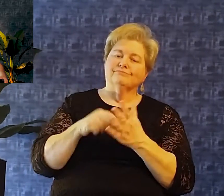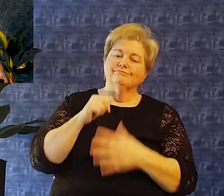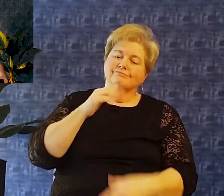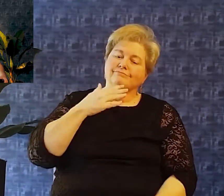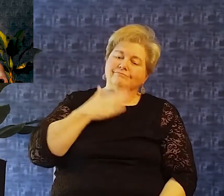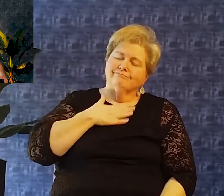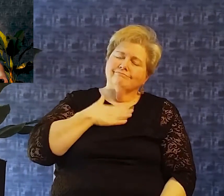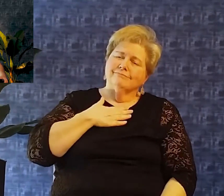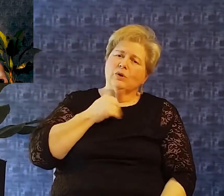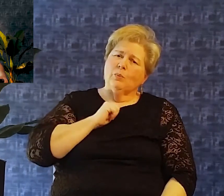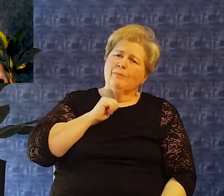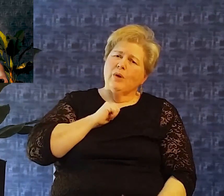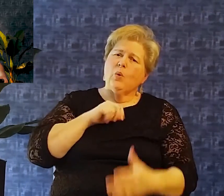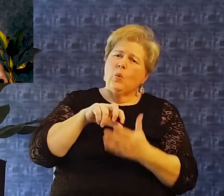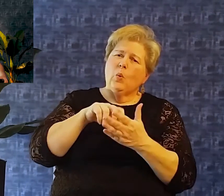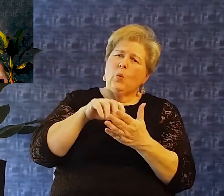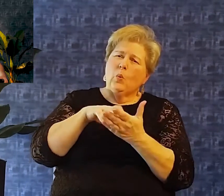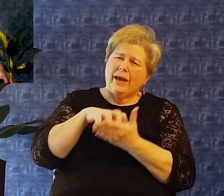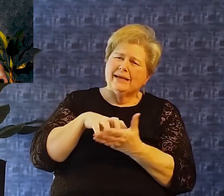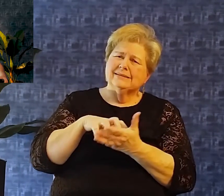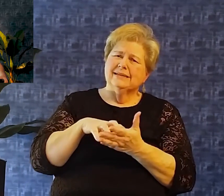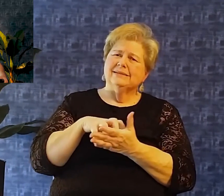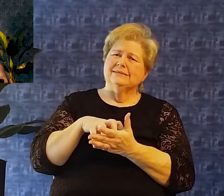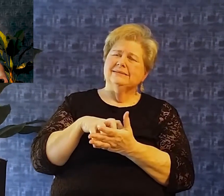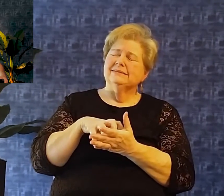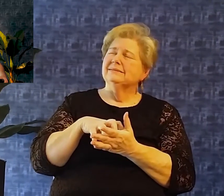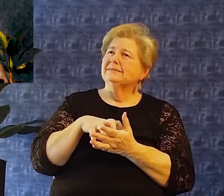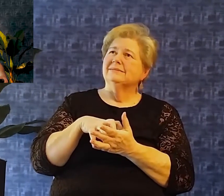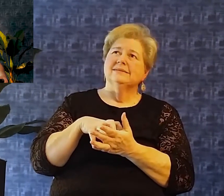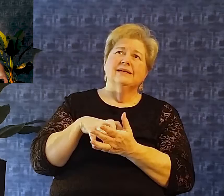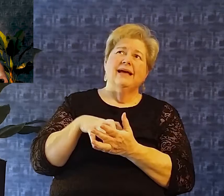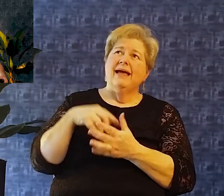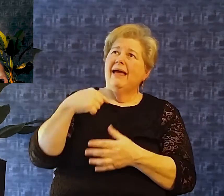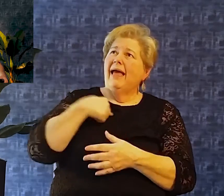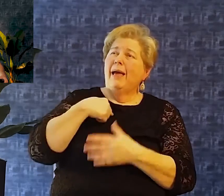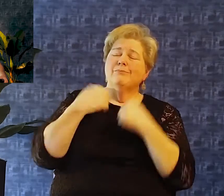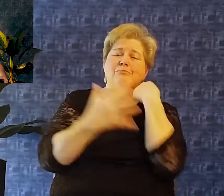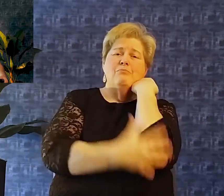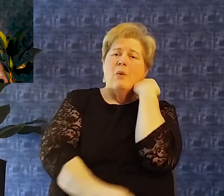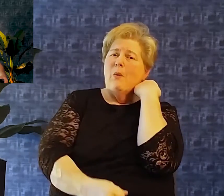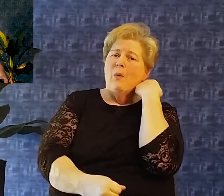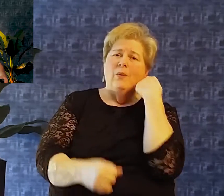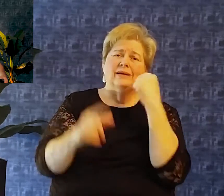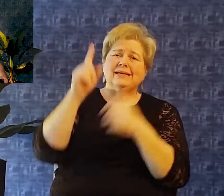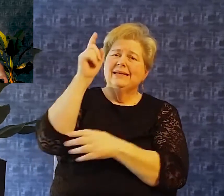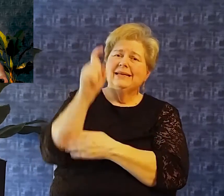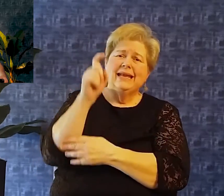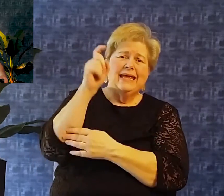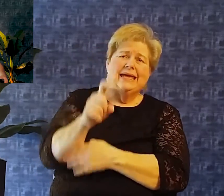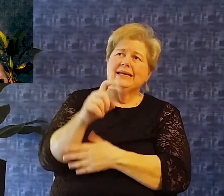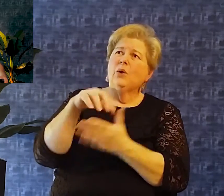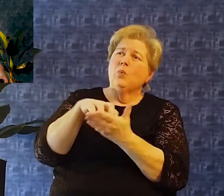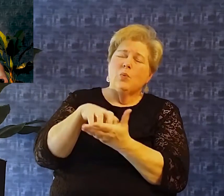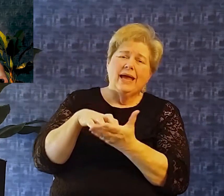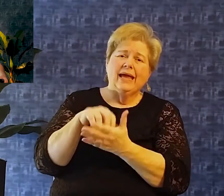am poor and weak Weak verse uh And needy verse two preserve my life